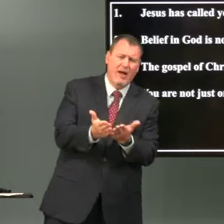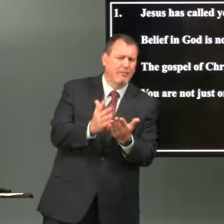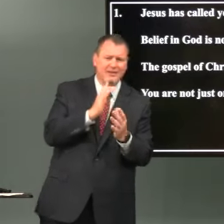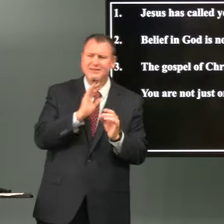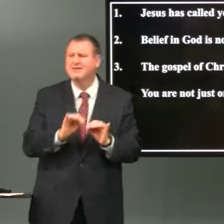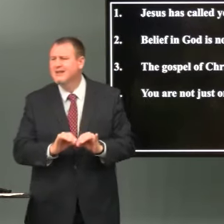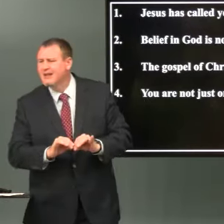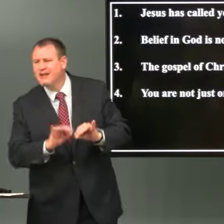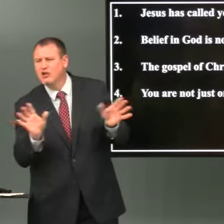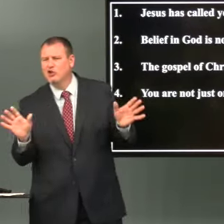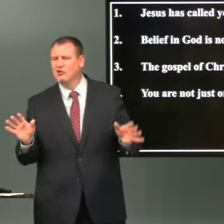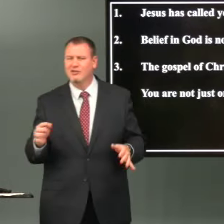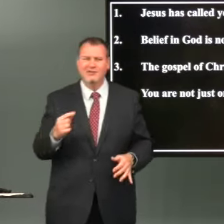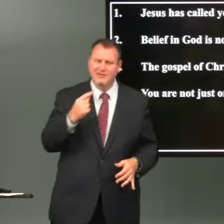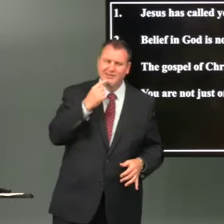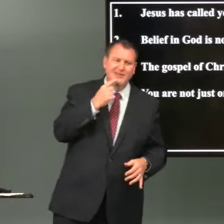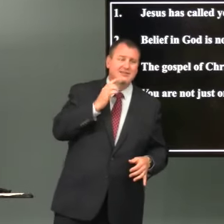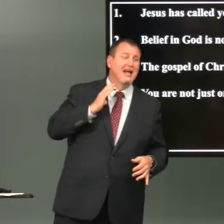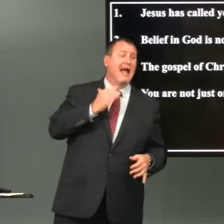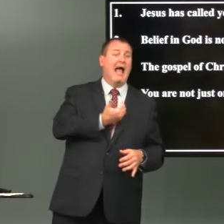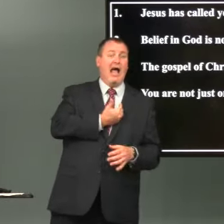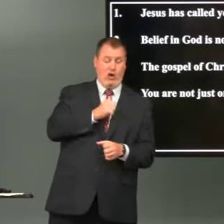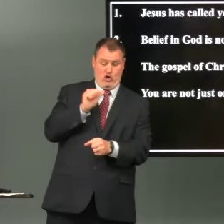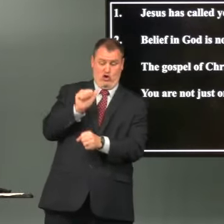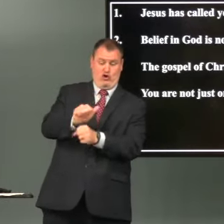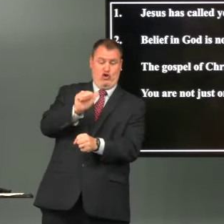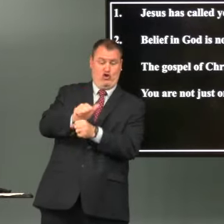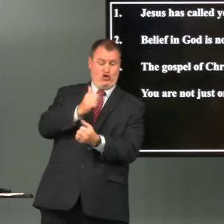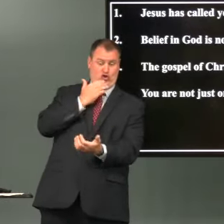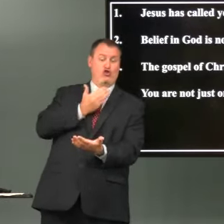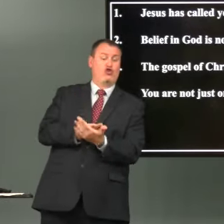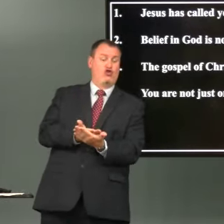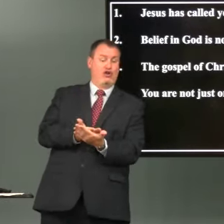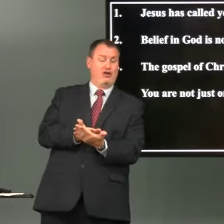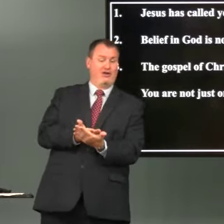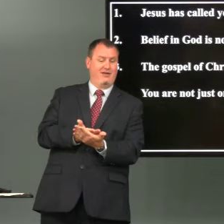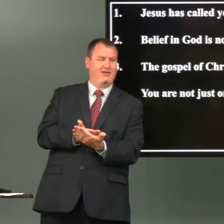the Bible clearly tells us our works